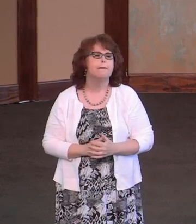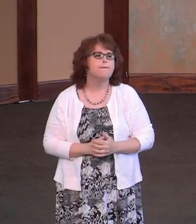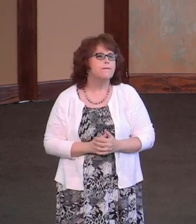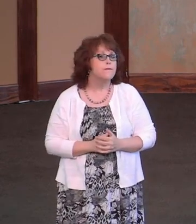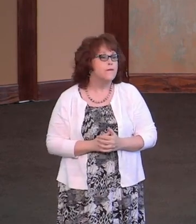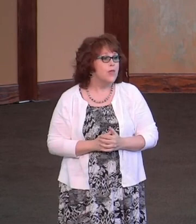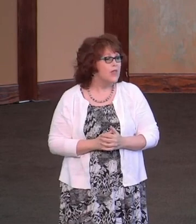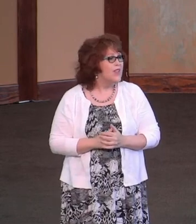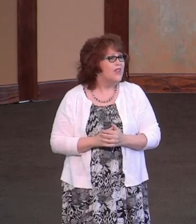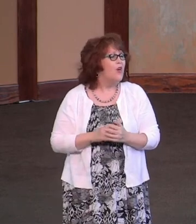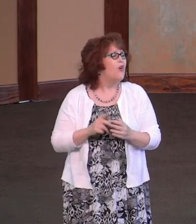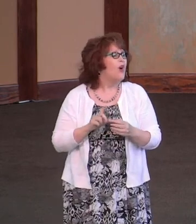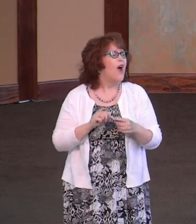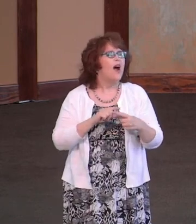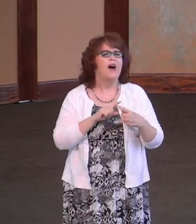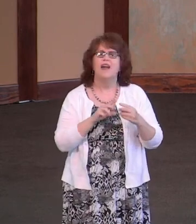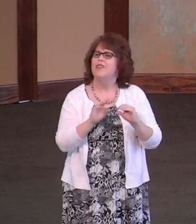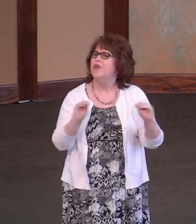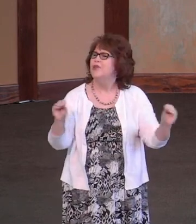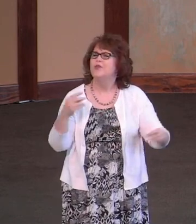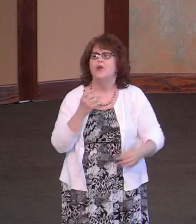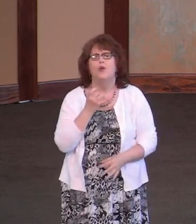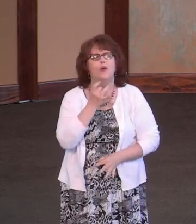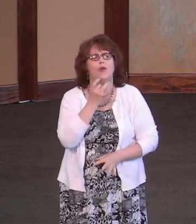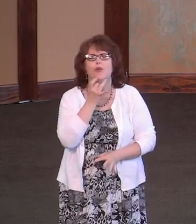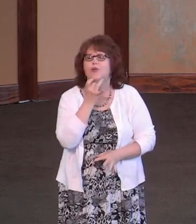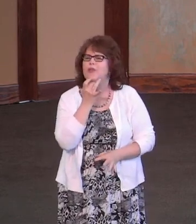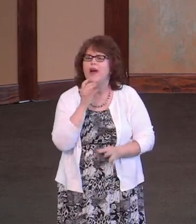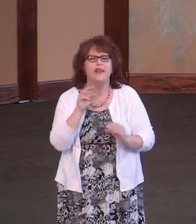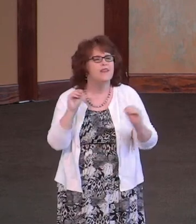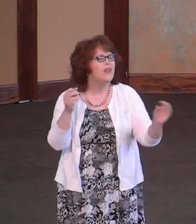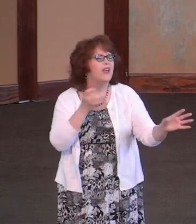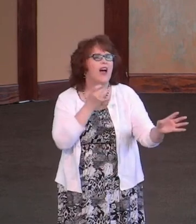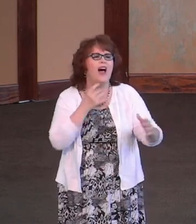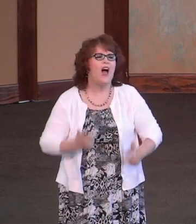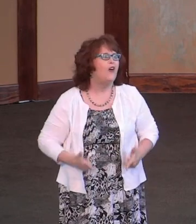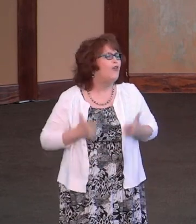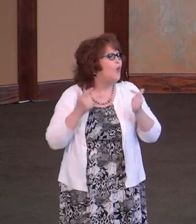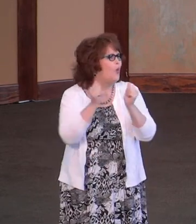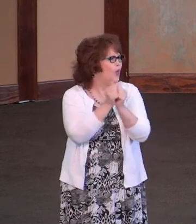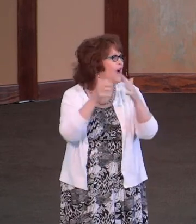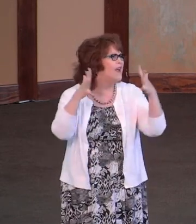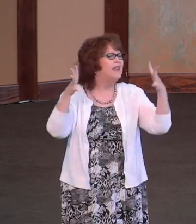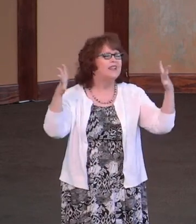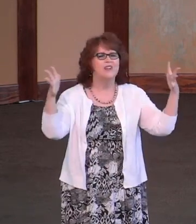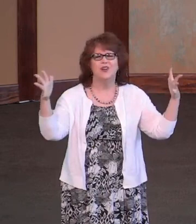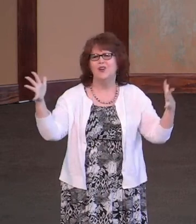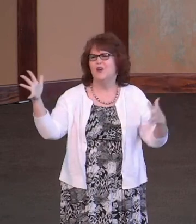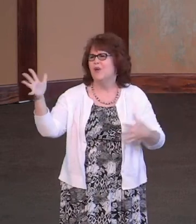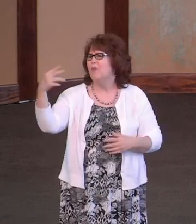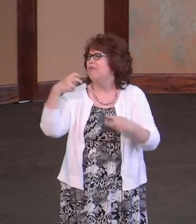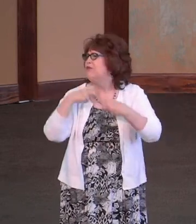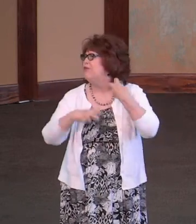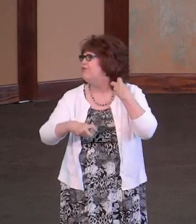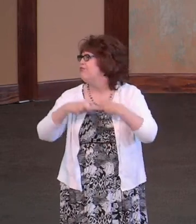There is no life, no life without its hunger.